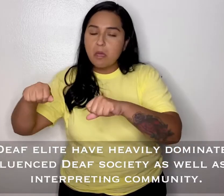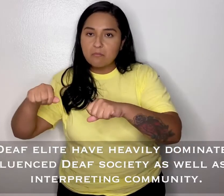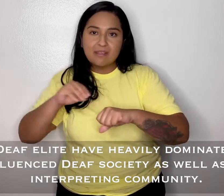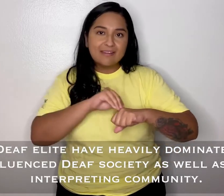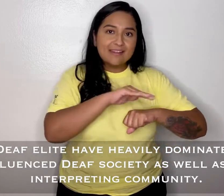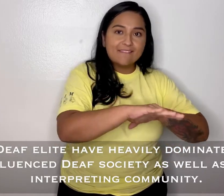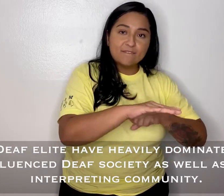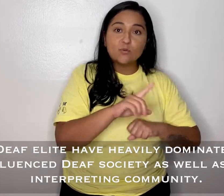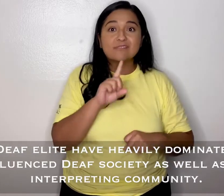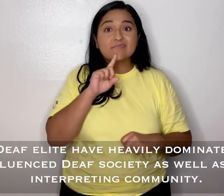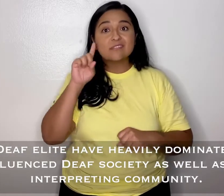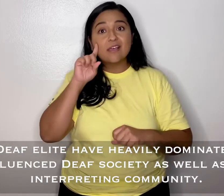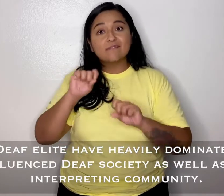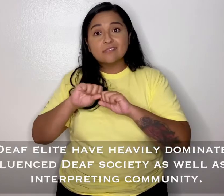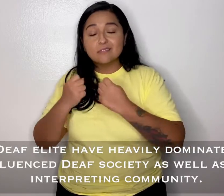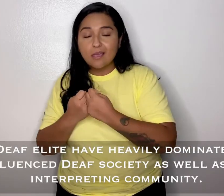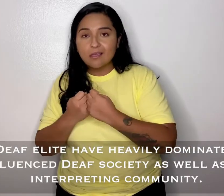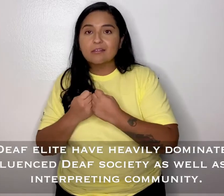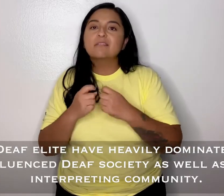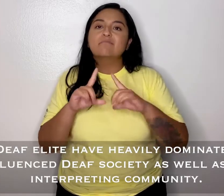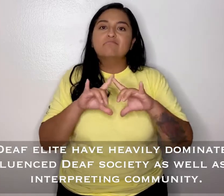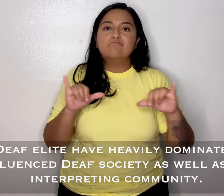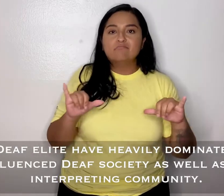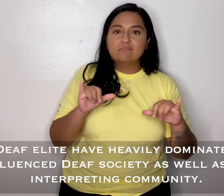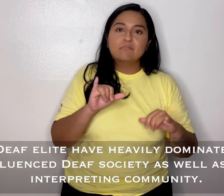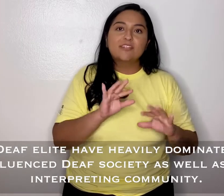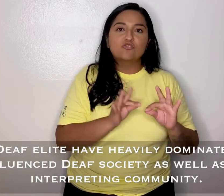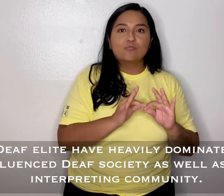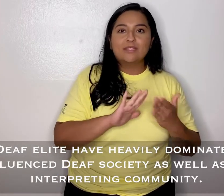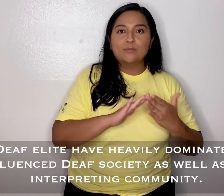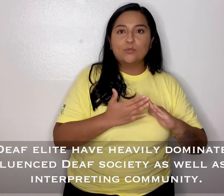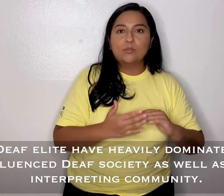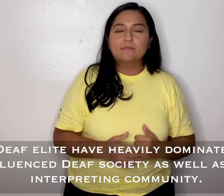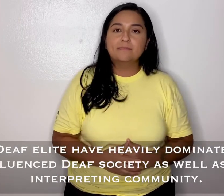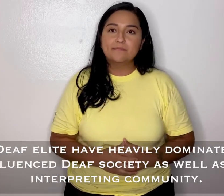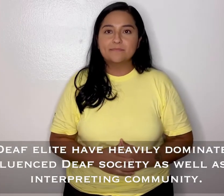elite have heavily dominated influenced Deaf society as well as the interpreting community.